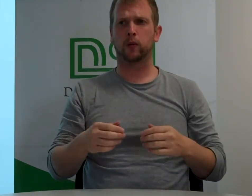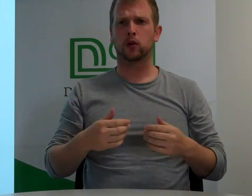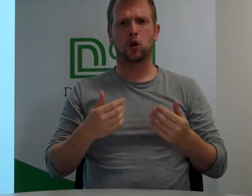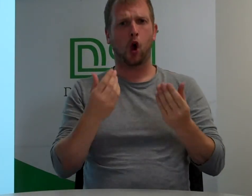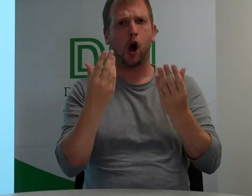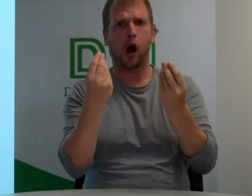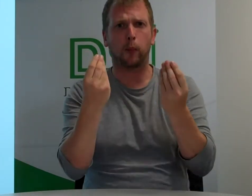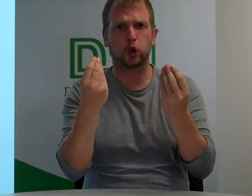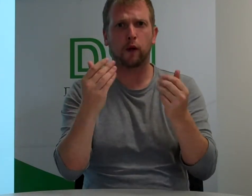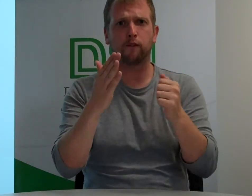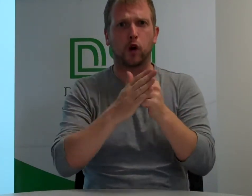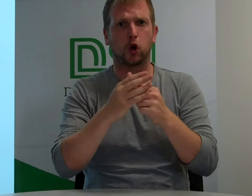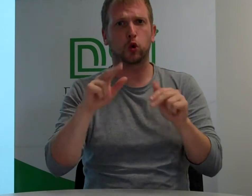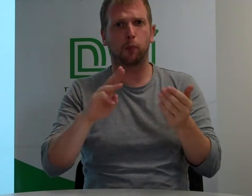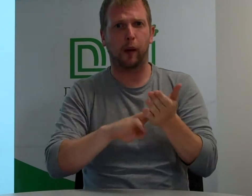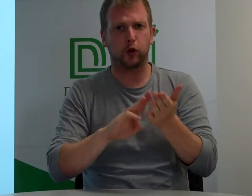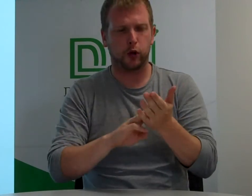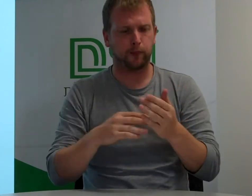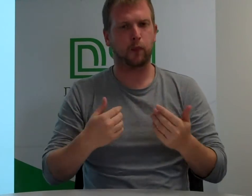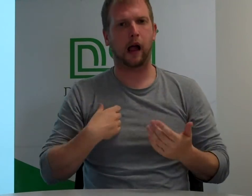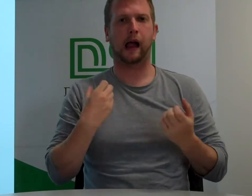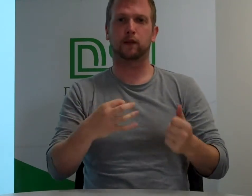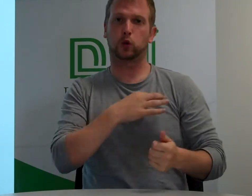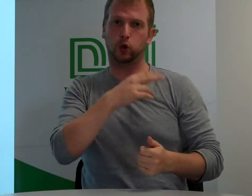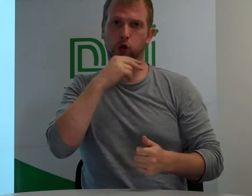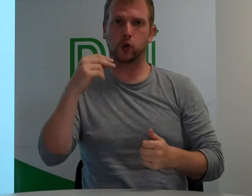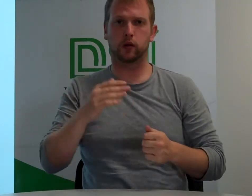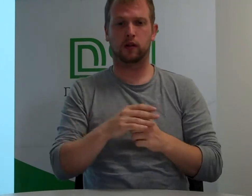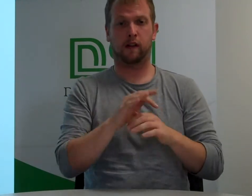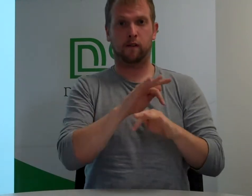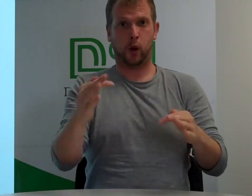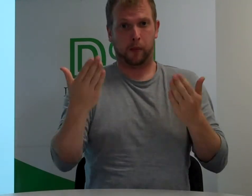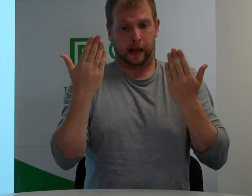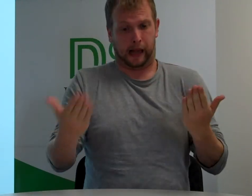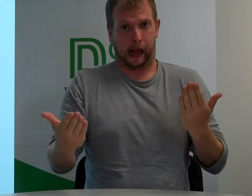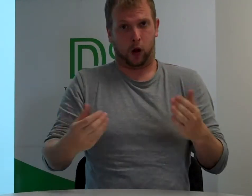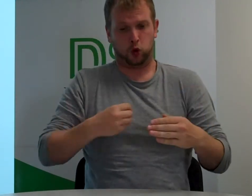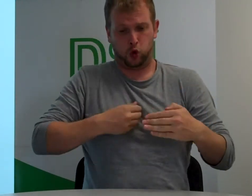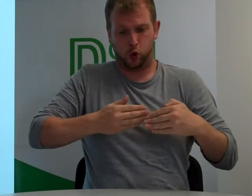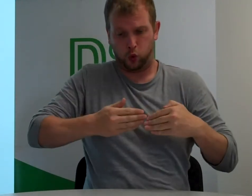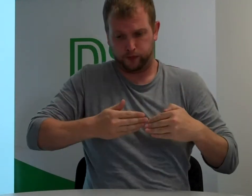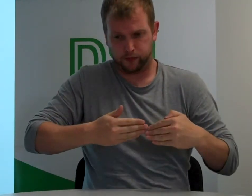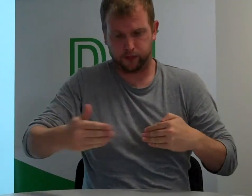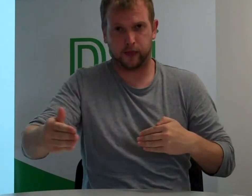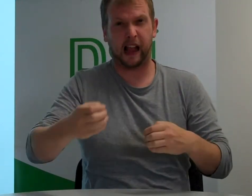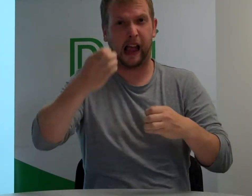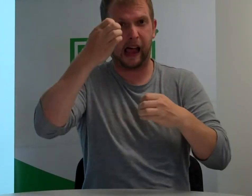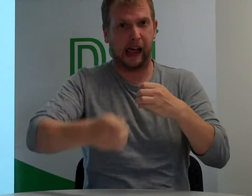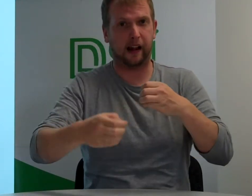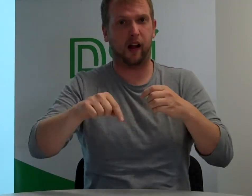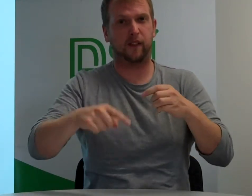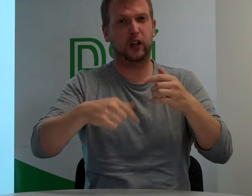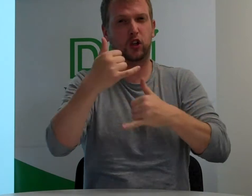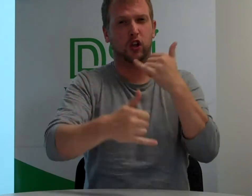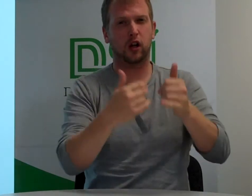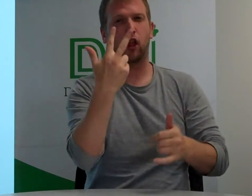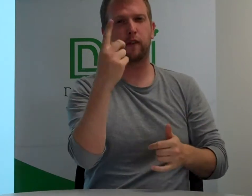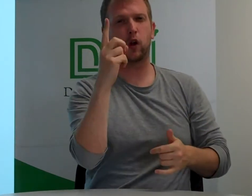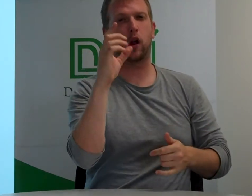How much about your membership and your youth? You have to end up this year from